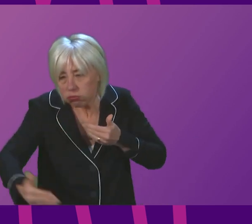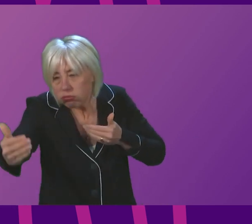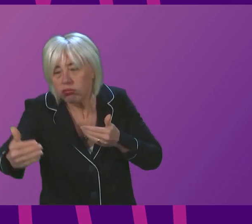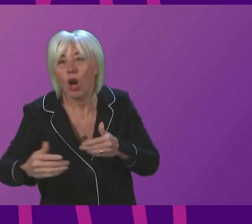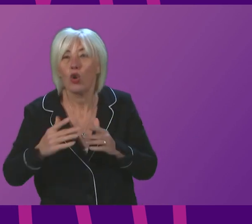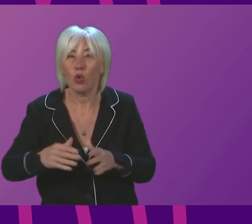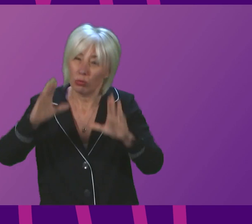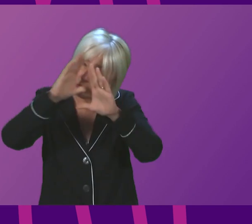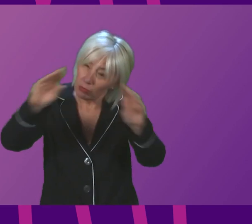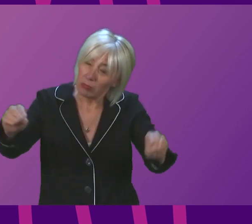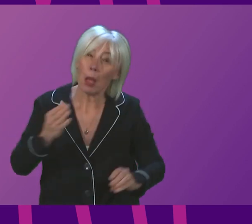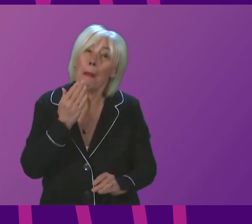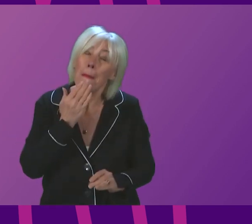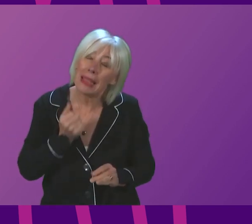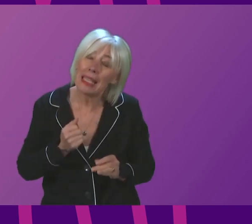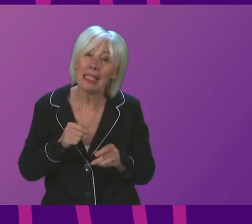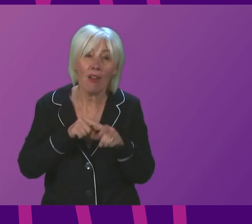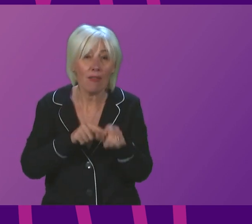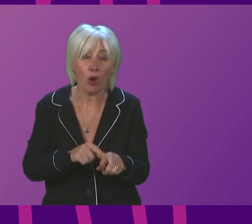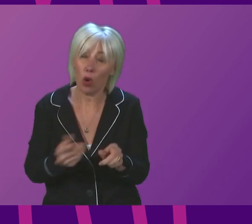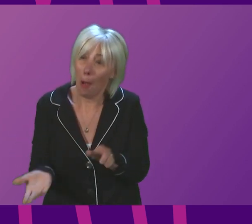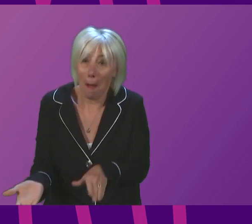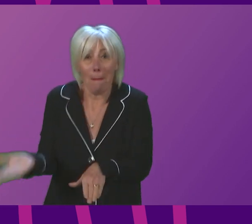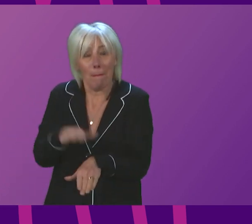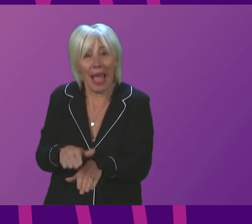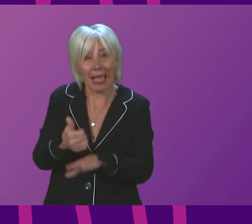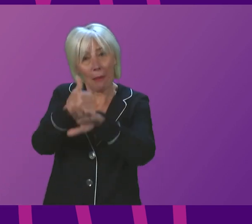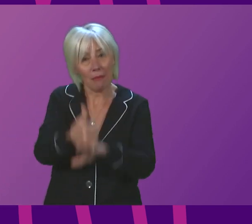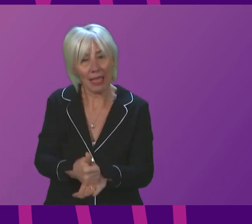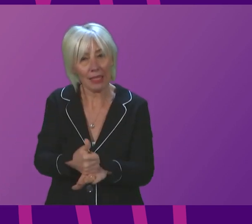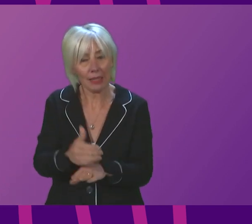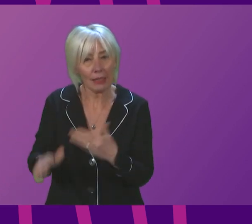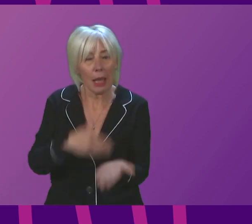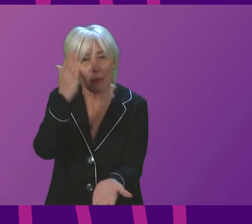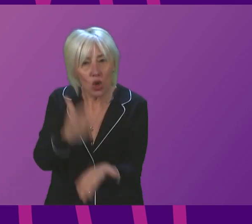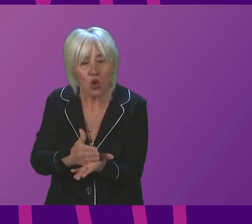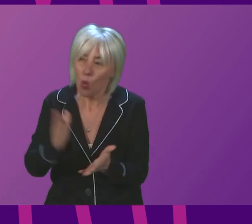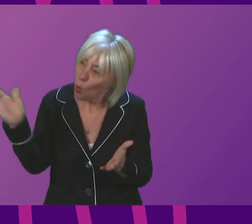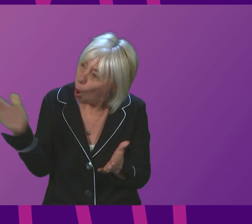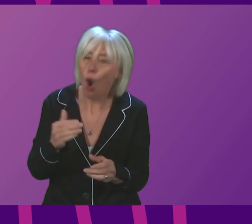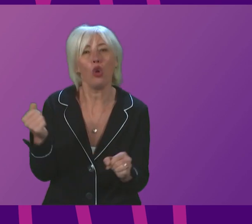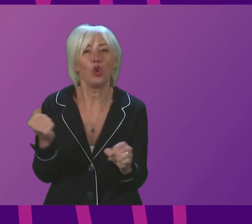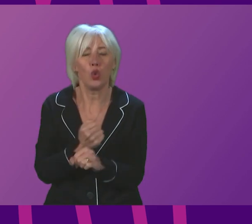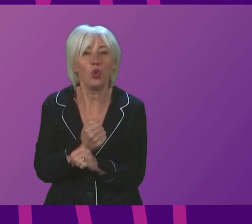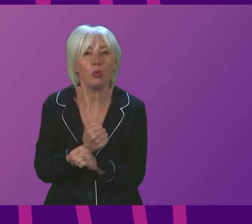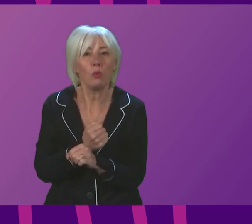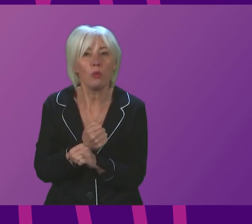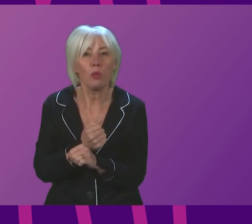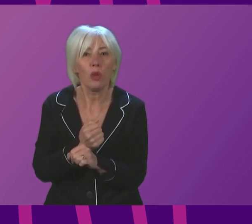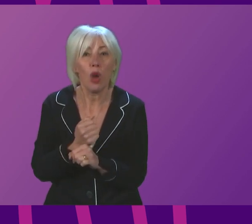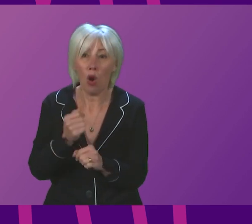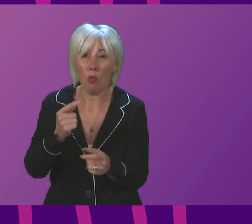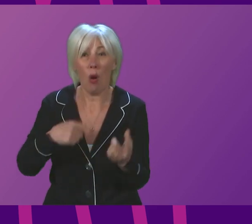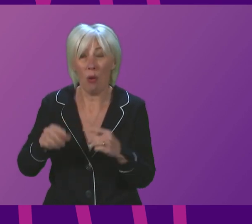everyone is to follow these steps. Please go back to basics and make sure that we are all doing everything that we are being